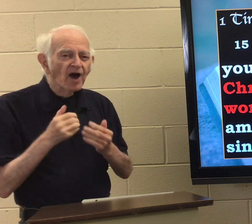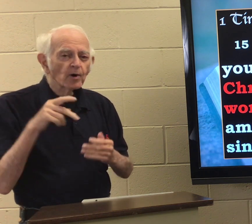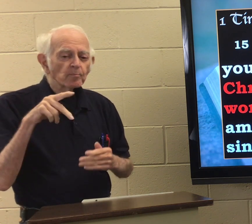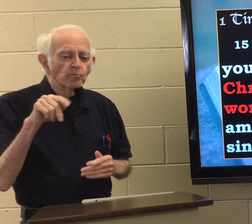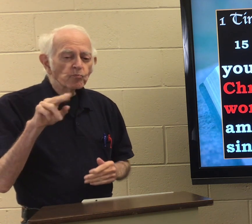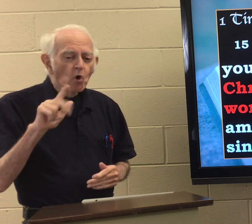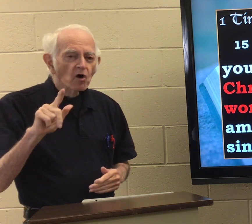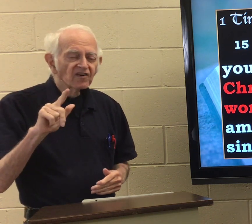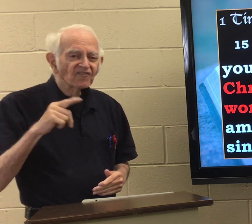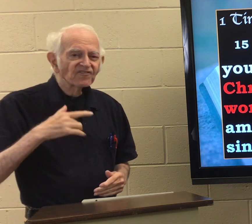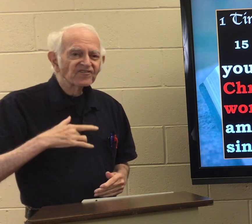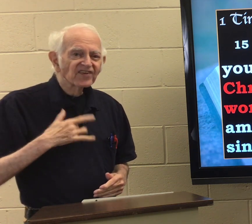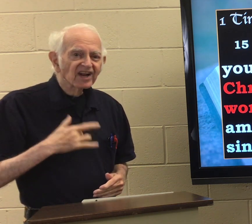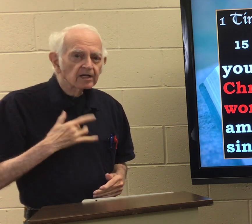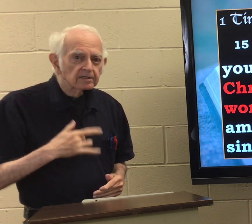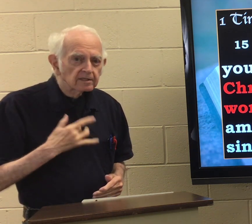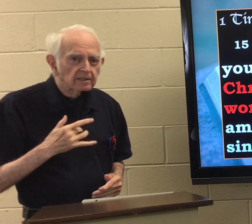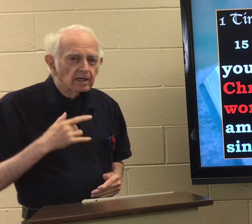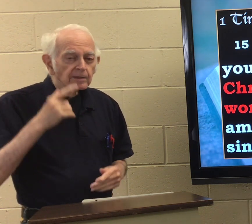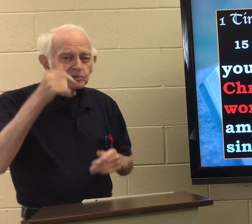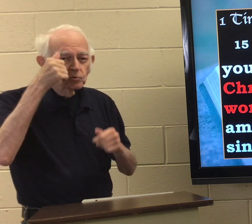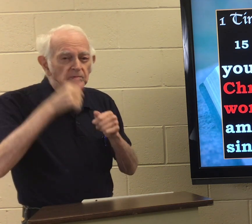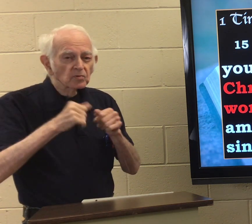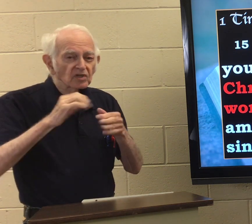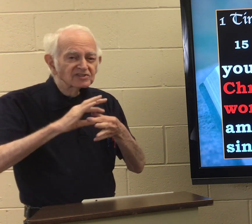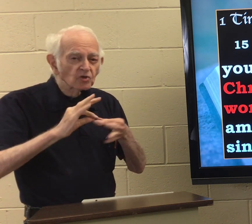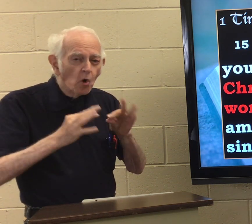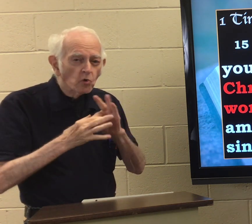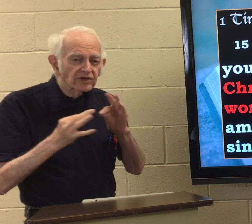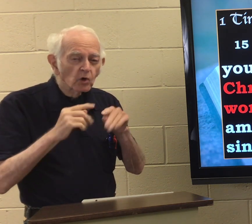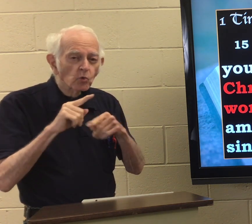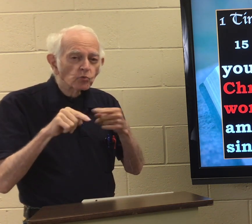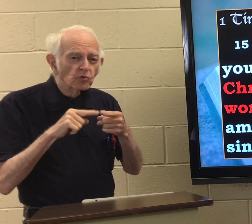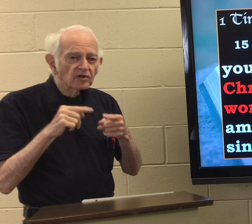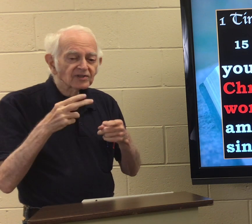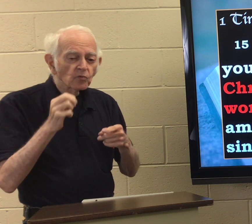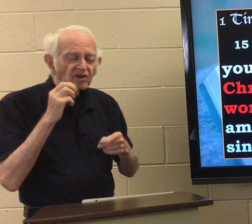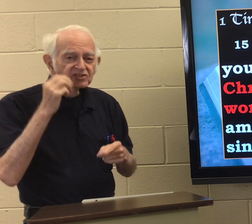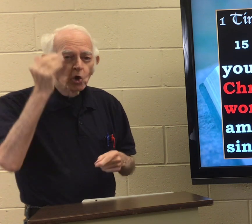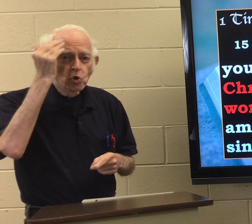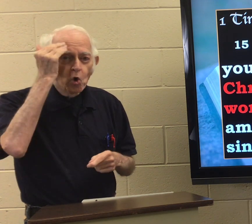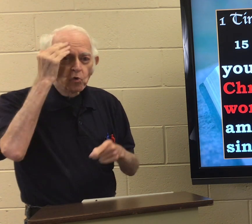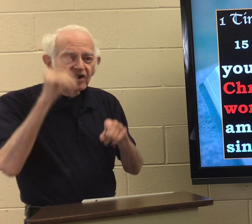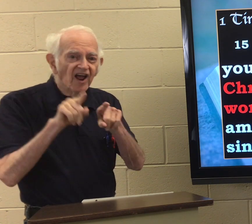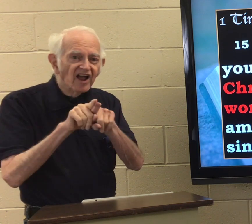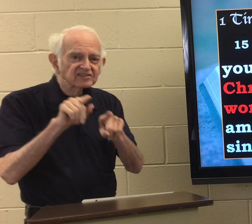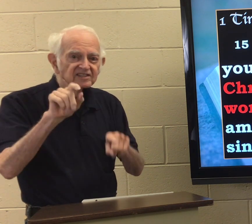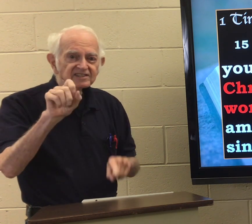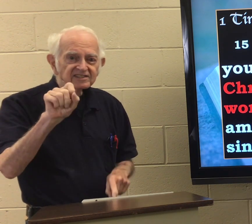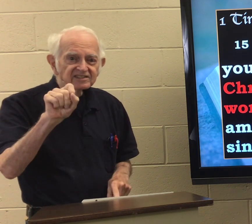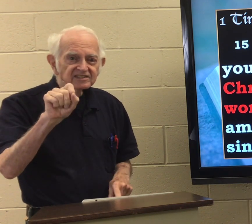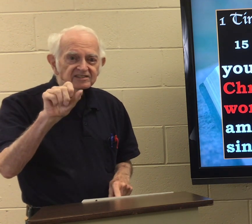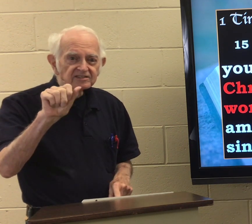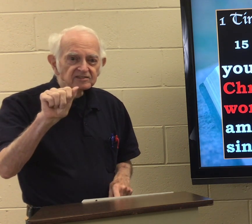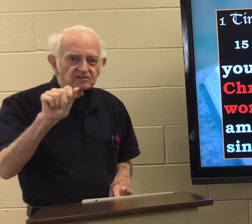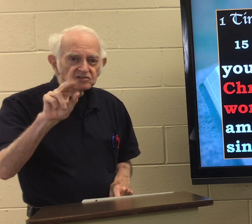That's how Paul felt. Do you remember the story when he was known as Saul